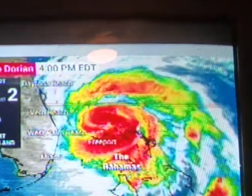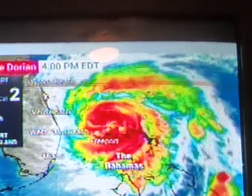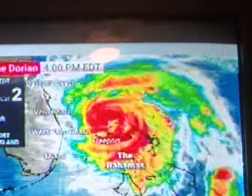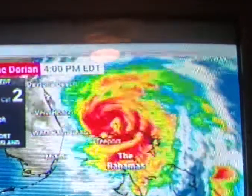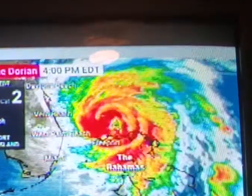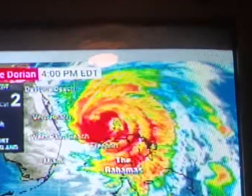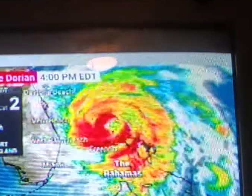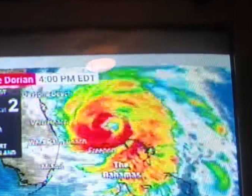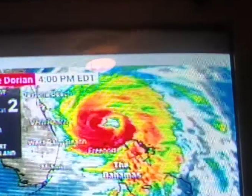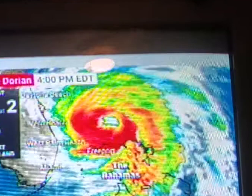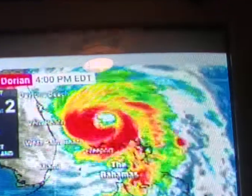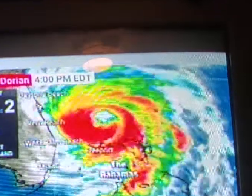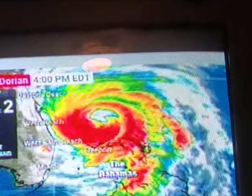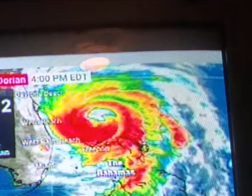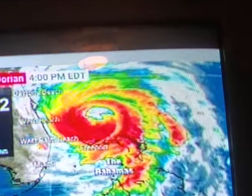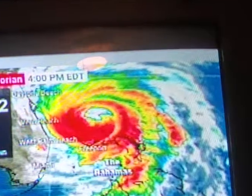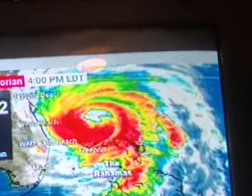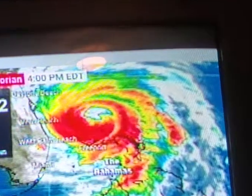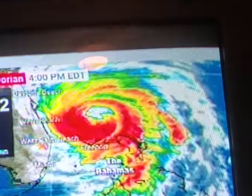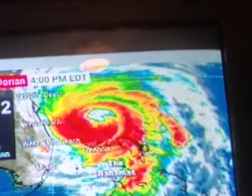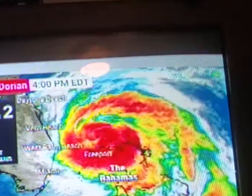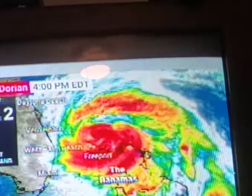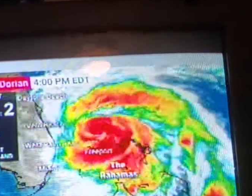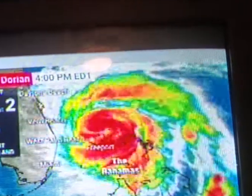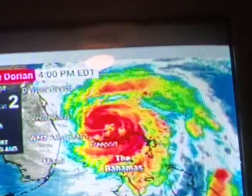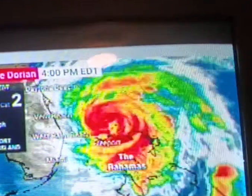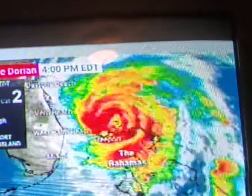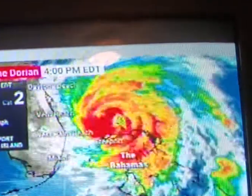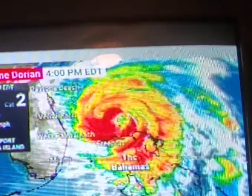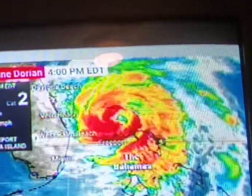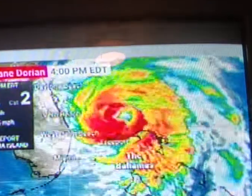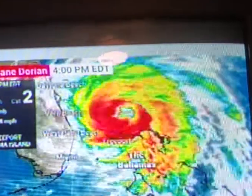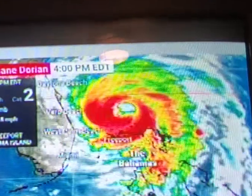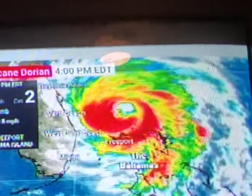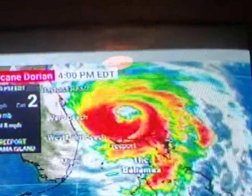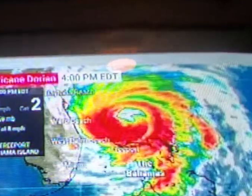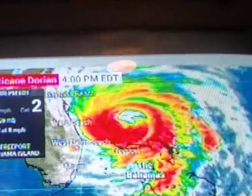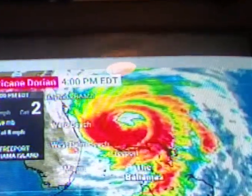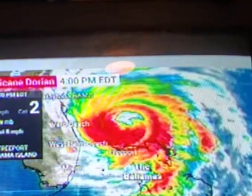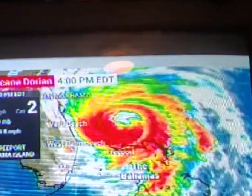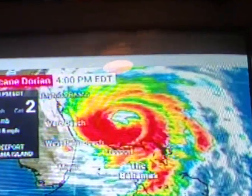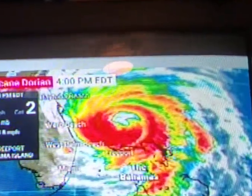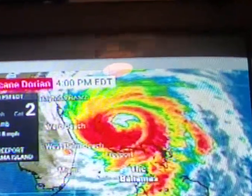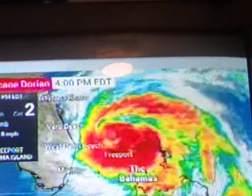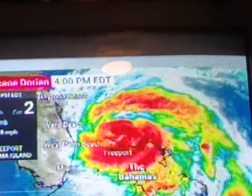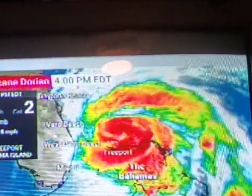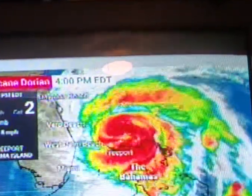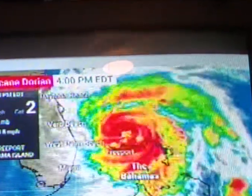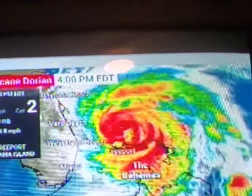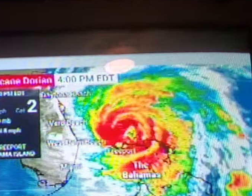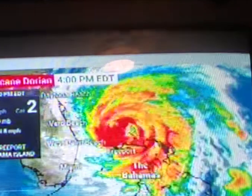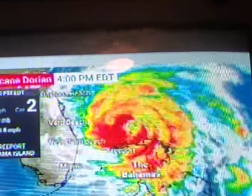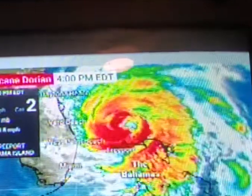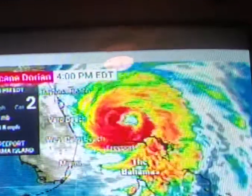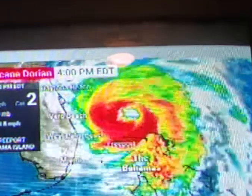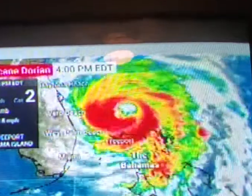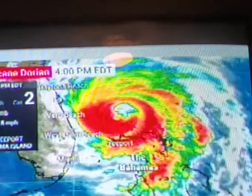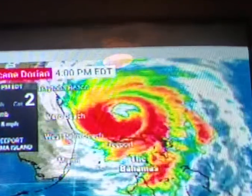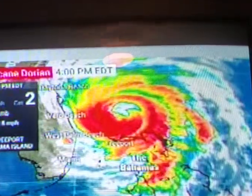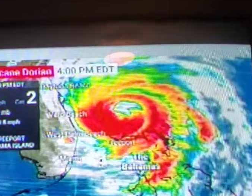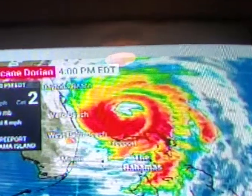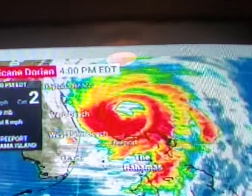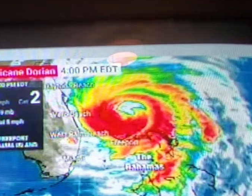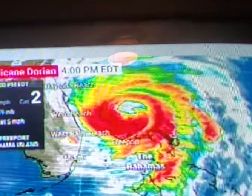already we've seen that in Fort Lauderdale we will not probably take a direct hit.